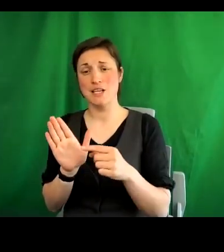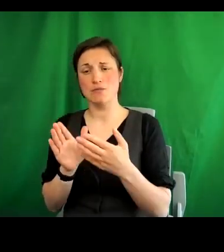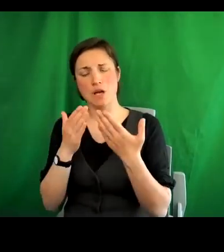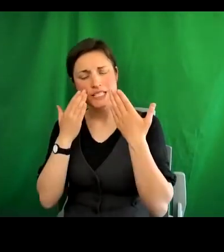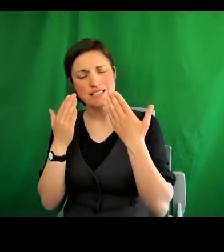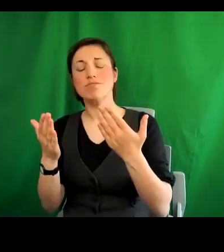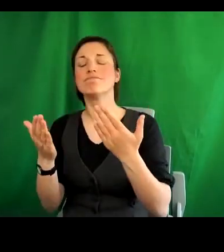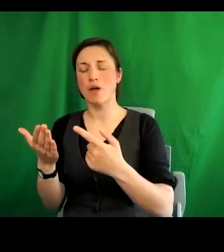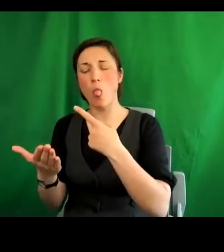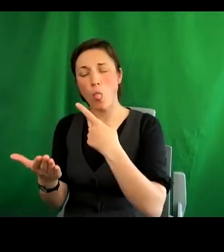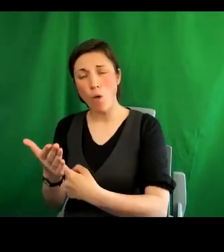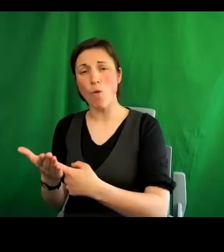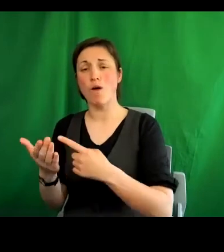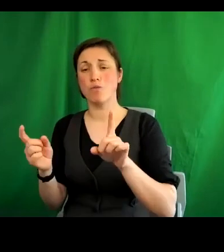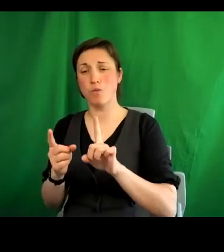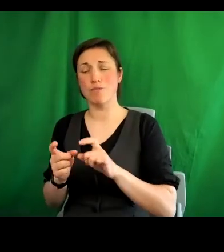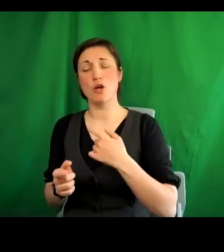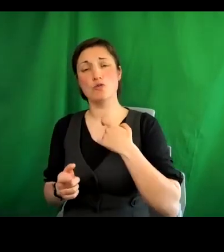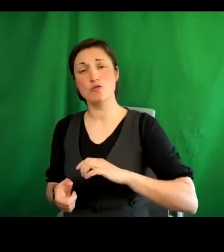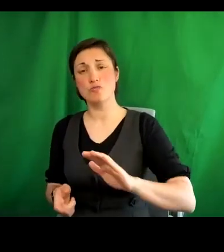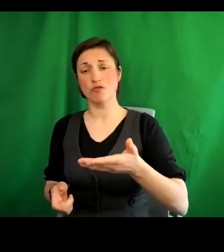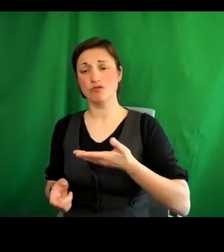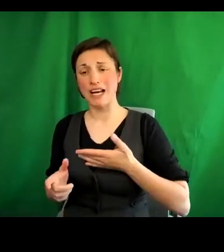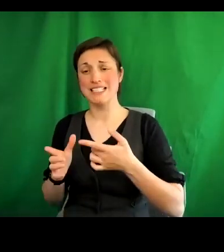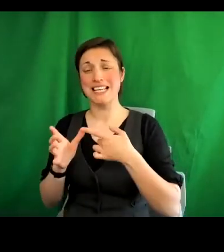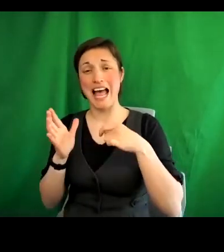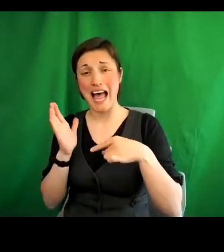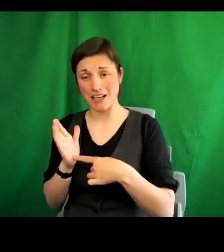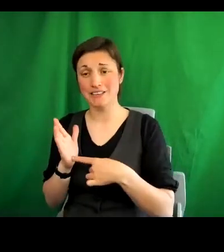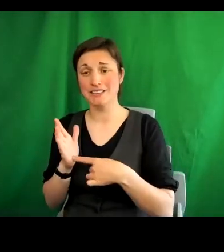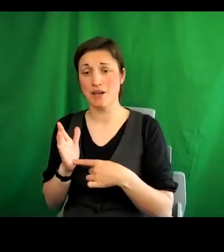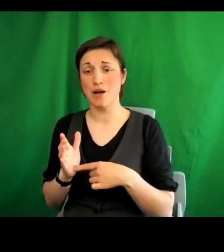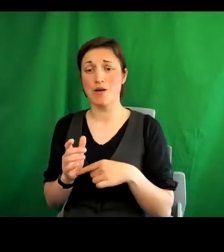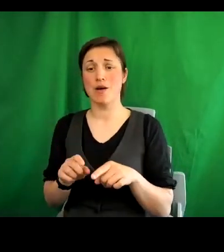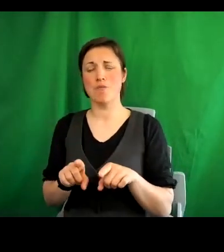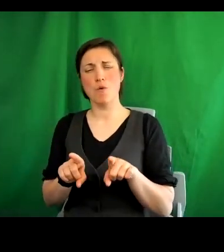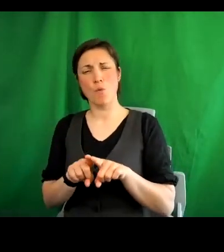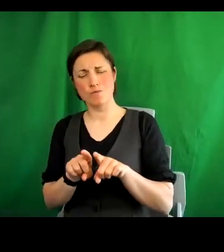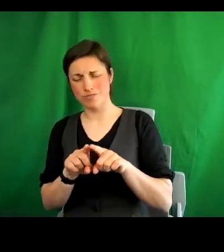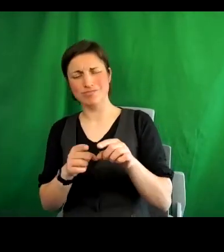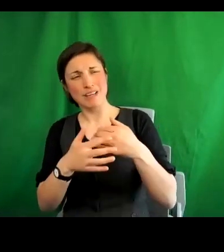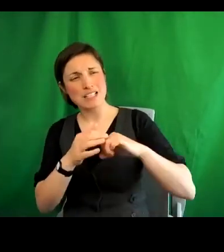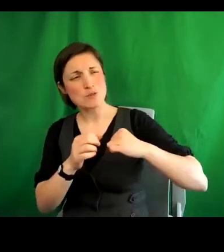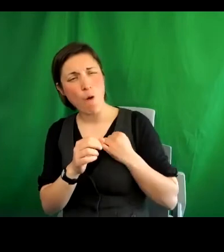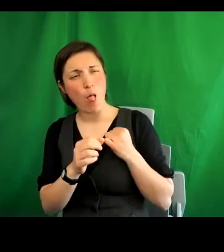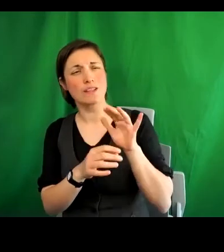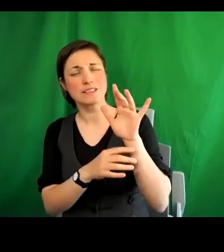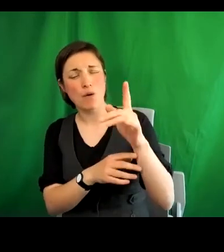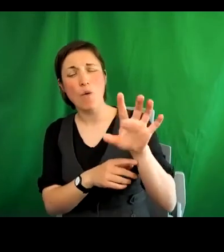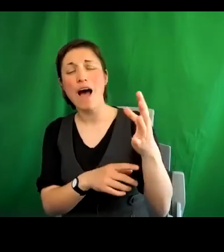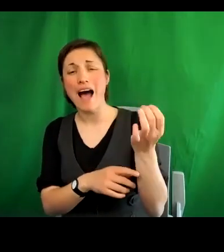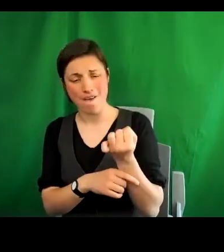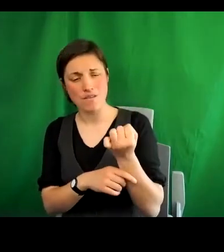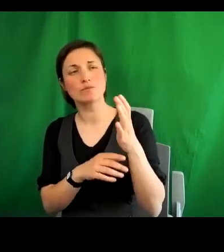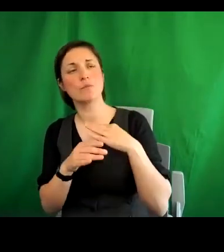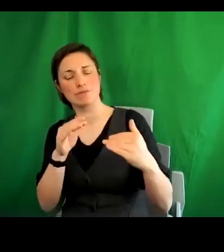but of a raft of UN treaties and rights within Scotland. We've talked in York of the value and